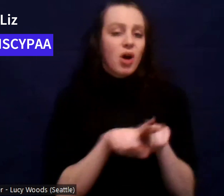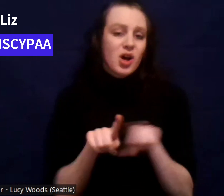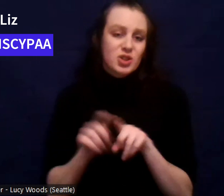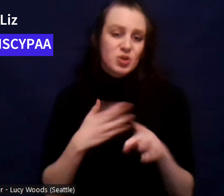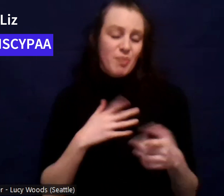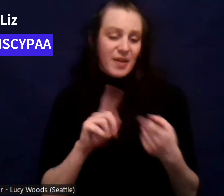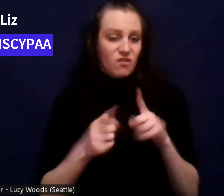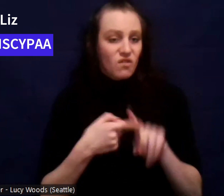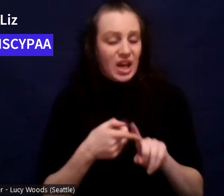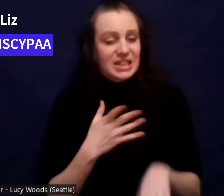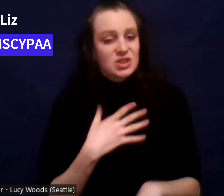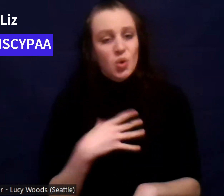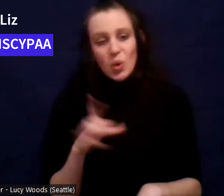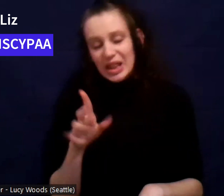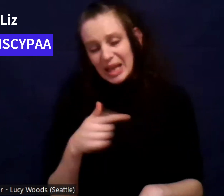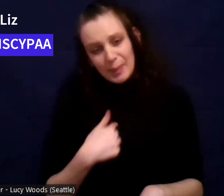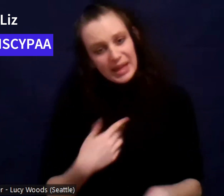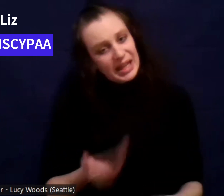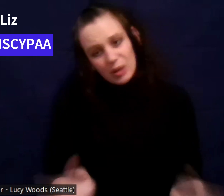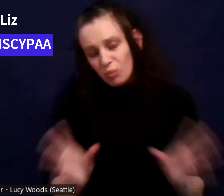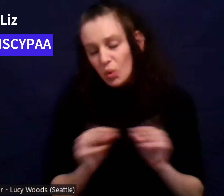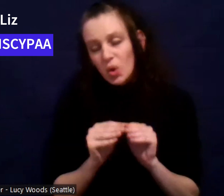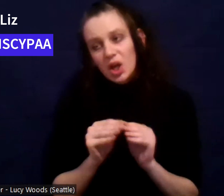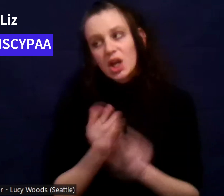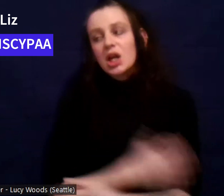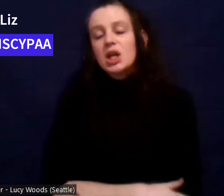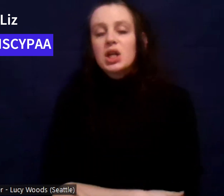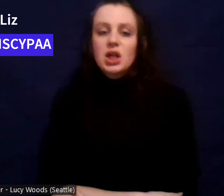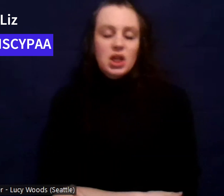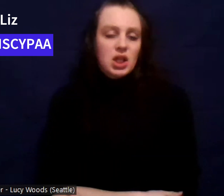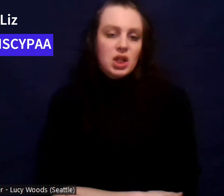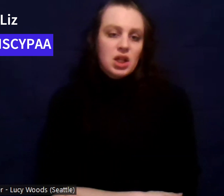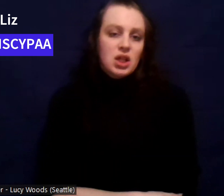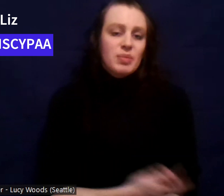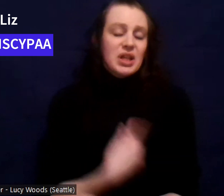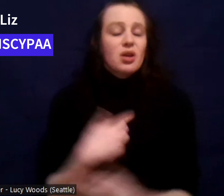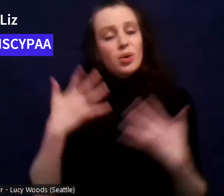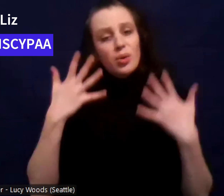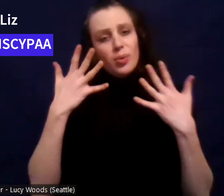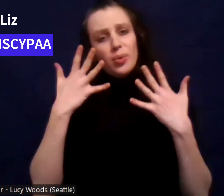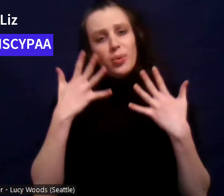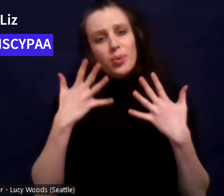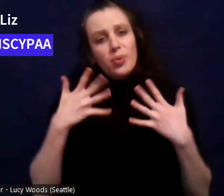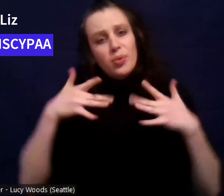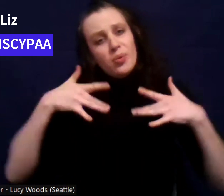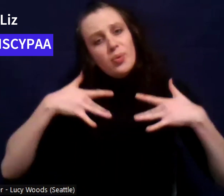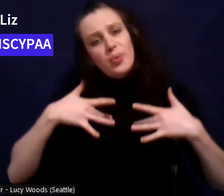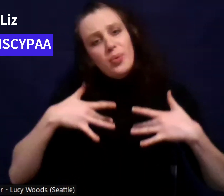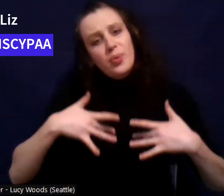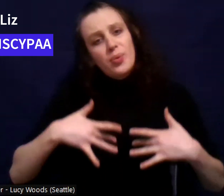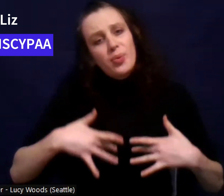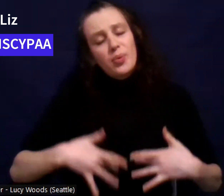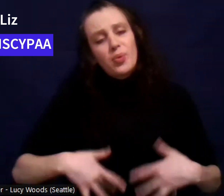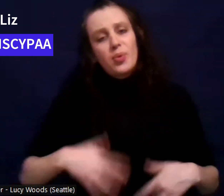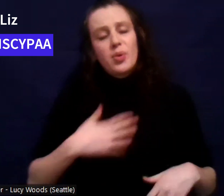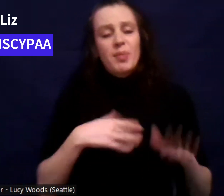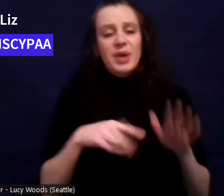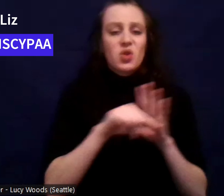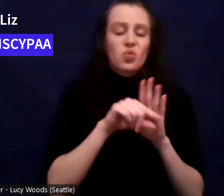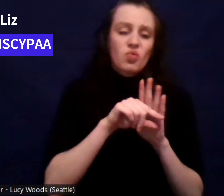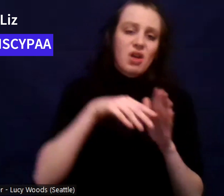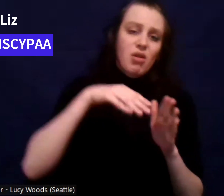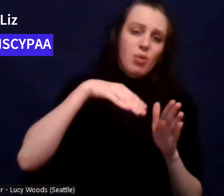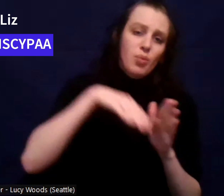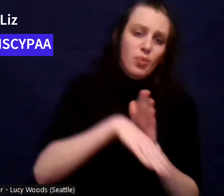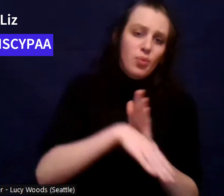and, um, I was just really depressed. And of course, like my grades started going down. started not